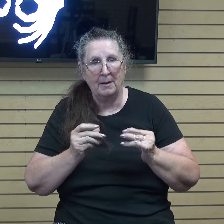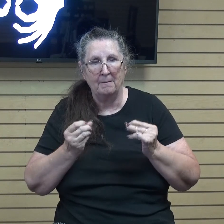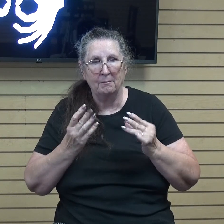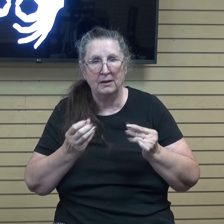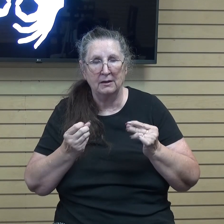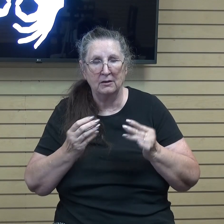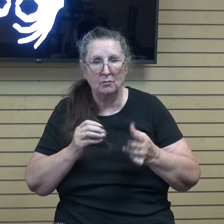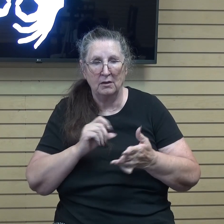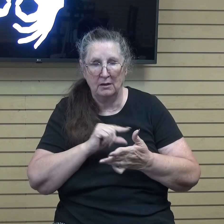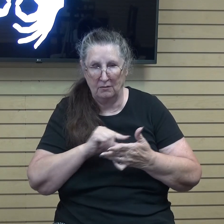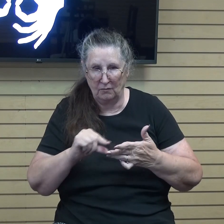verses memorized.